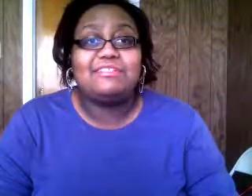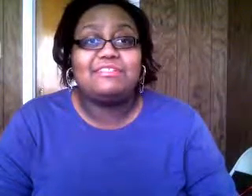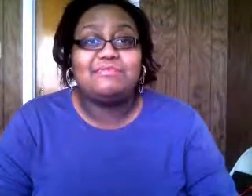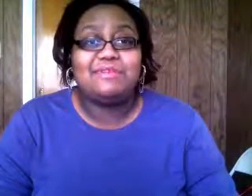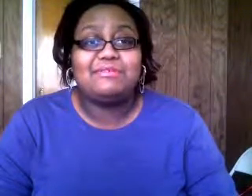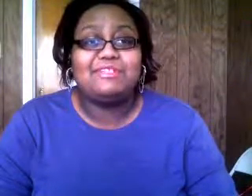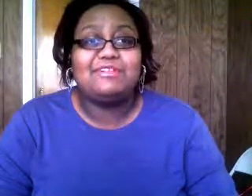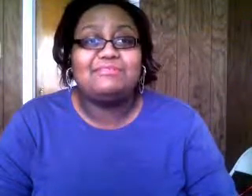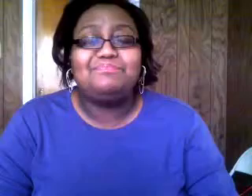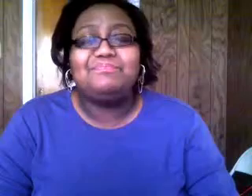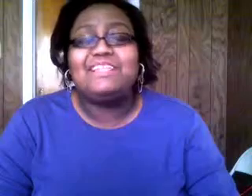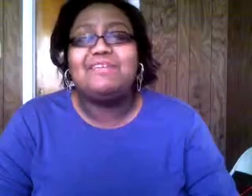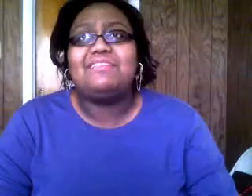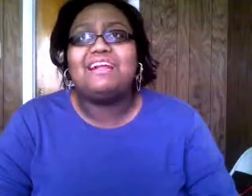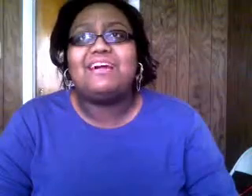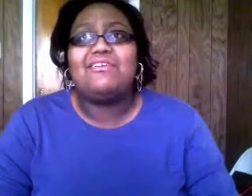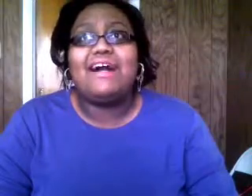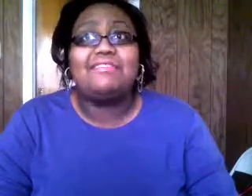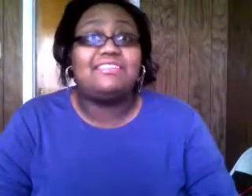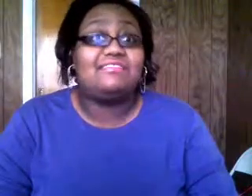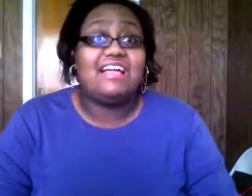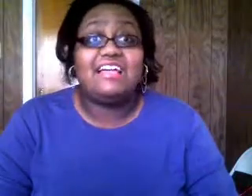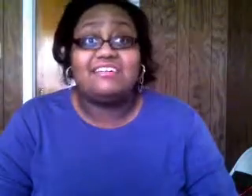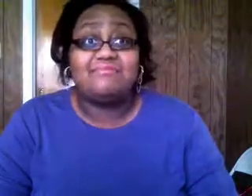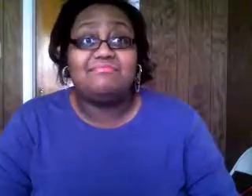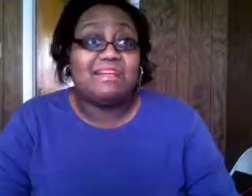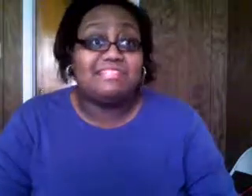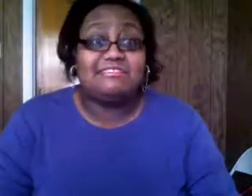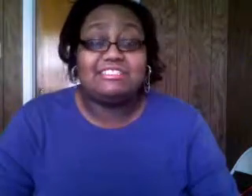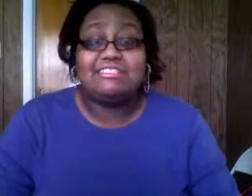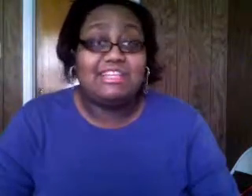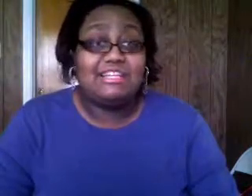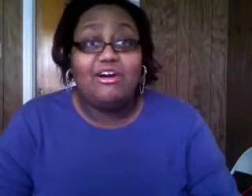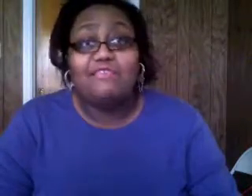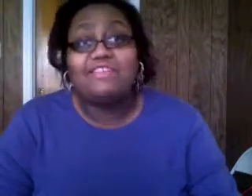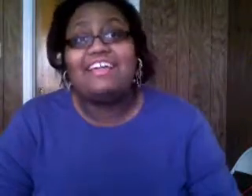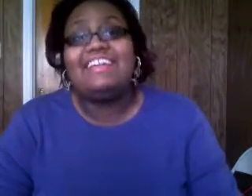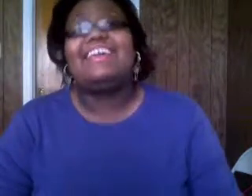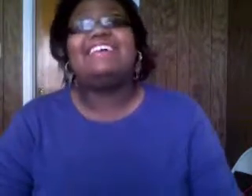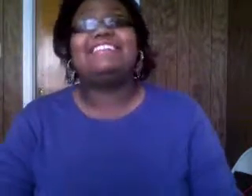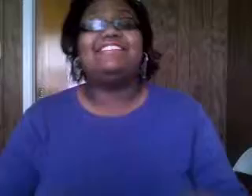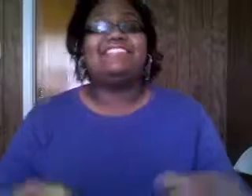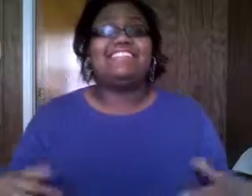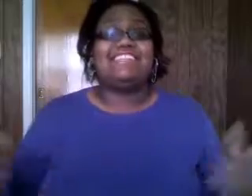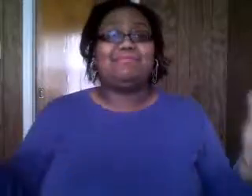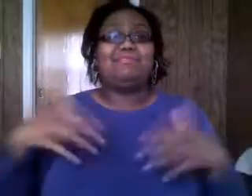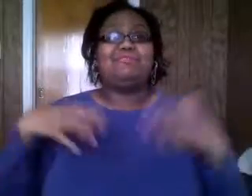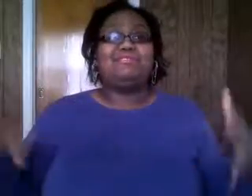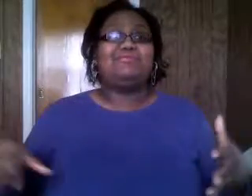and other people i didn't know they were like all out there like about to just set it off like seriously like the people who were shooting